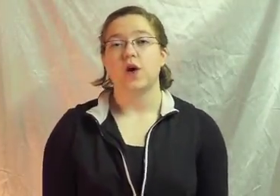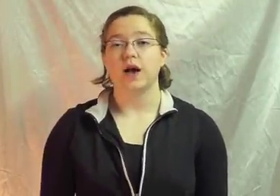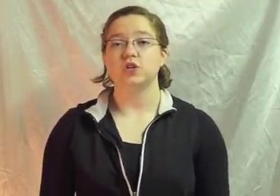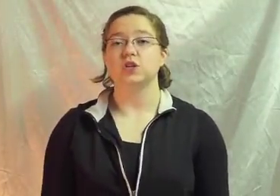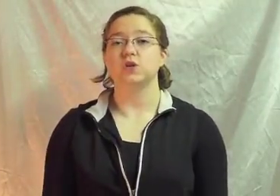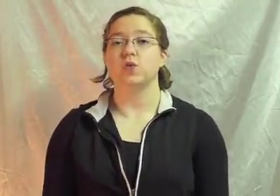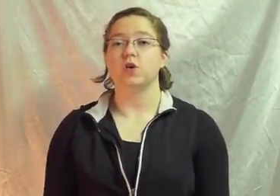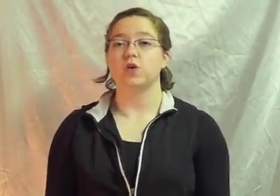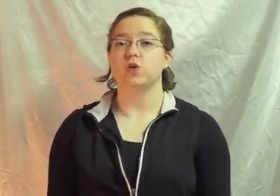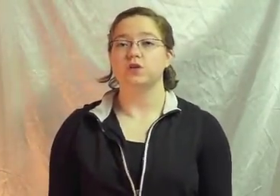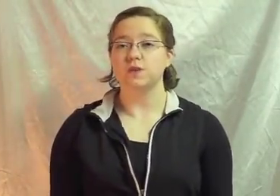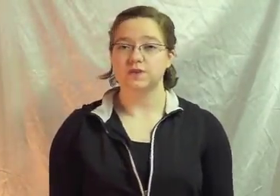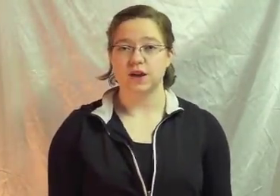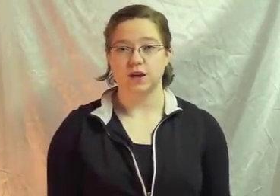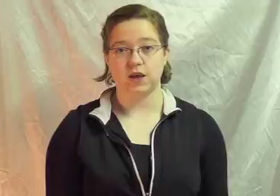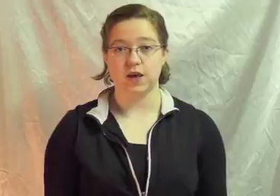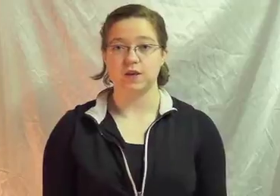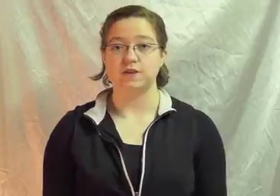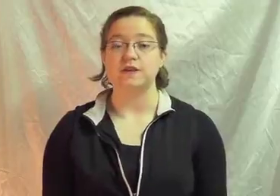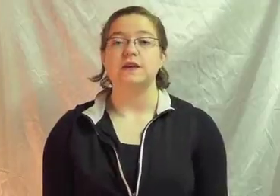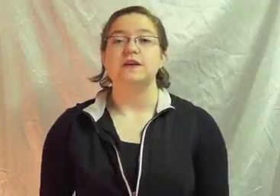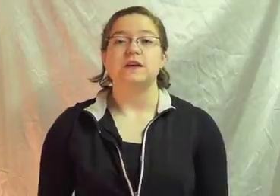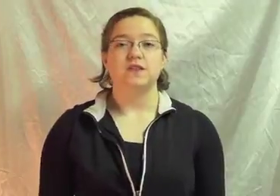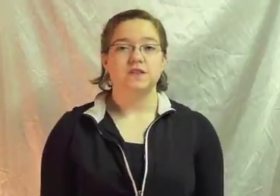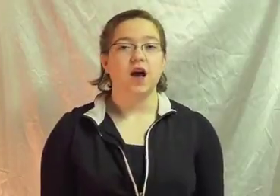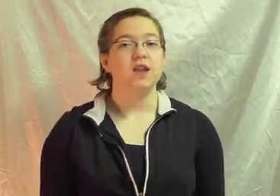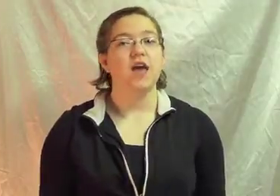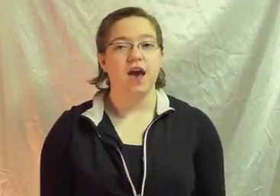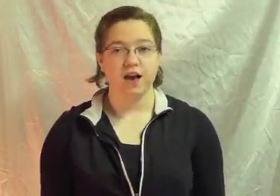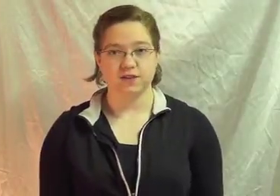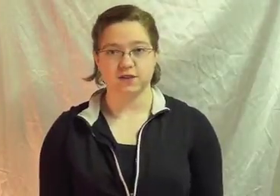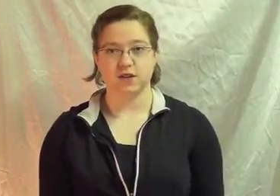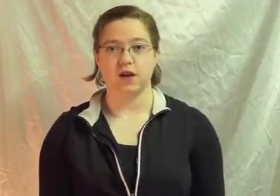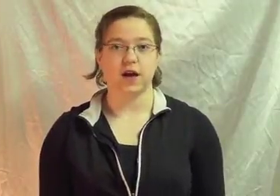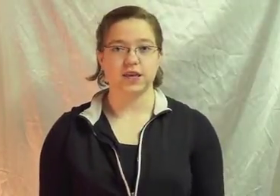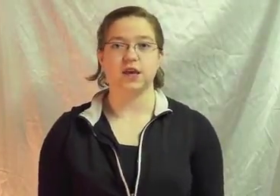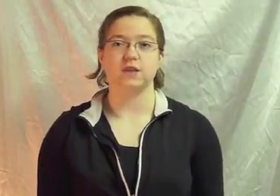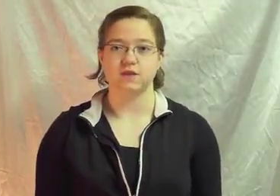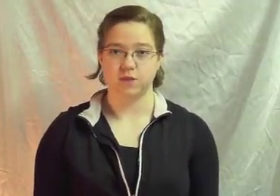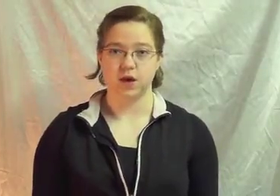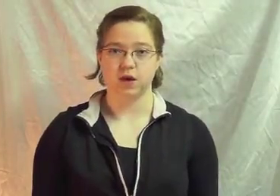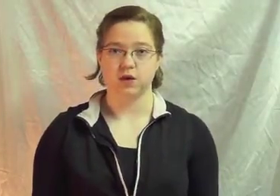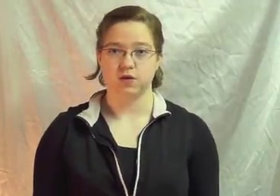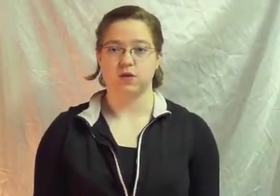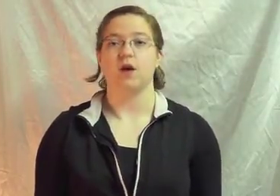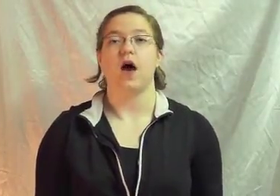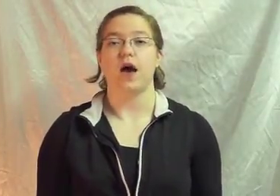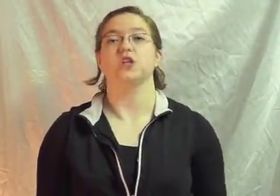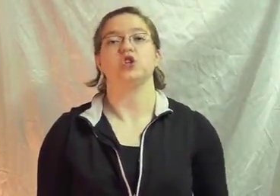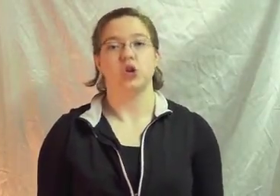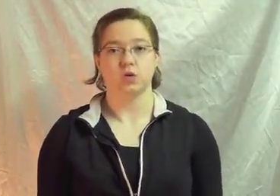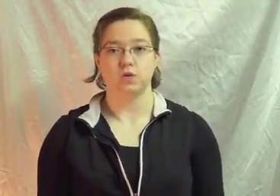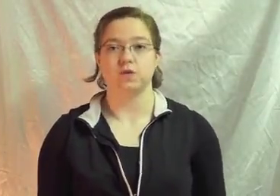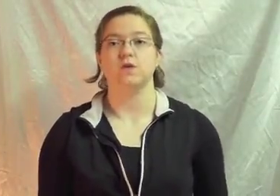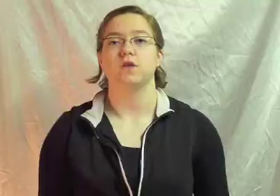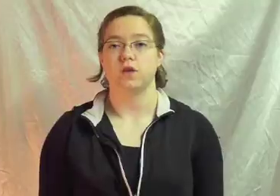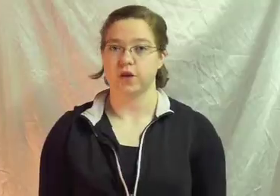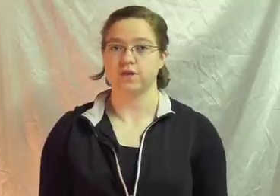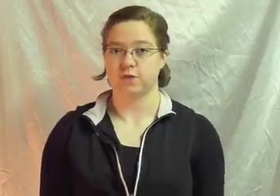actually what you're going to be signing is It's not an accident I can't speak I chose not to